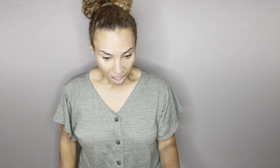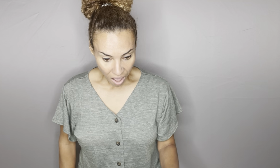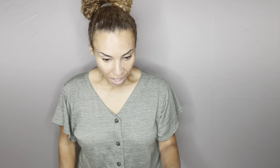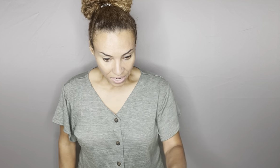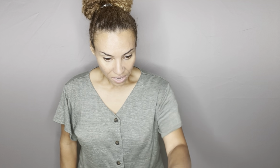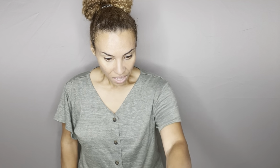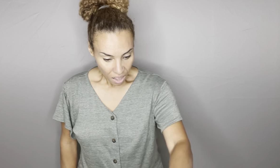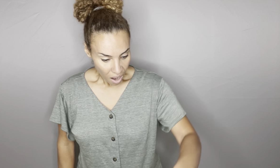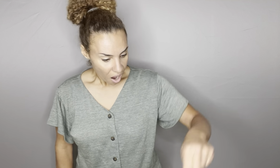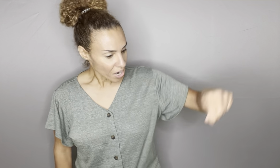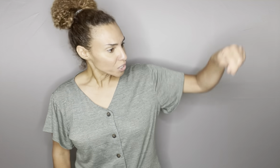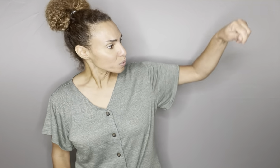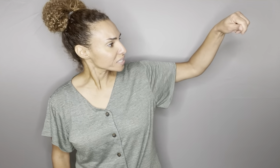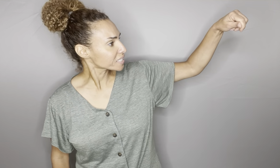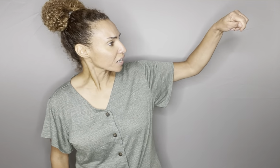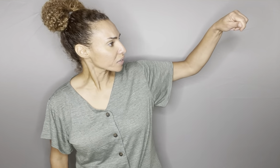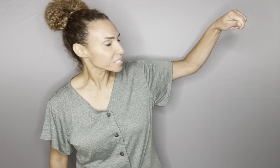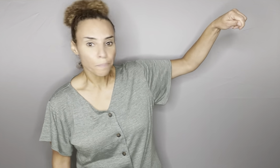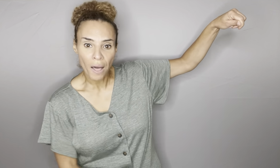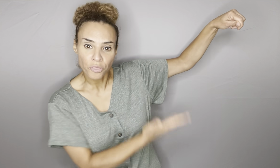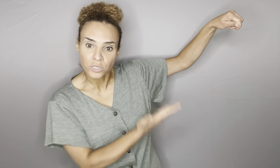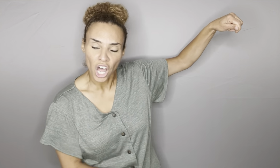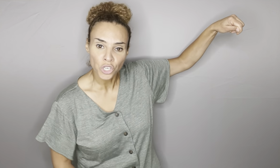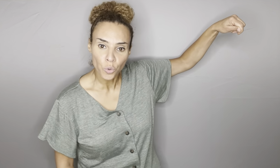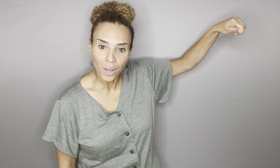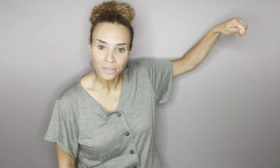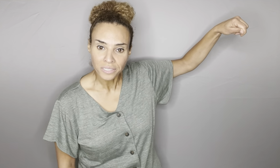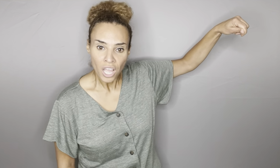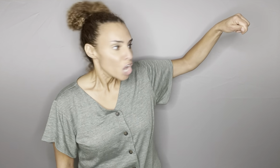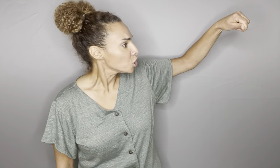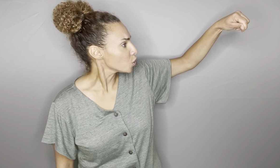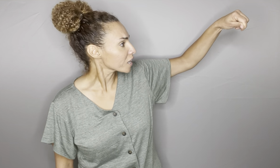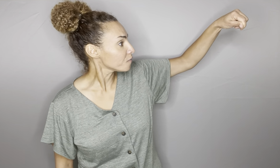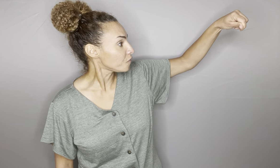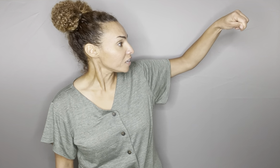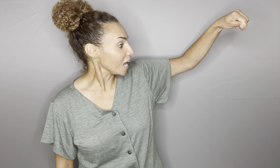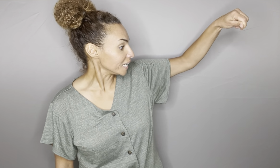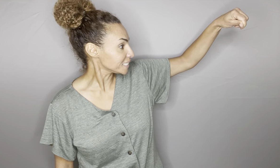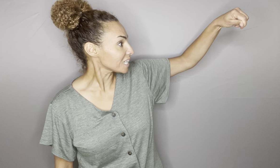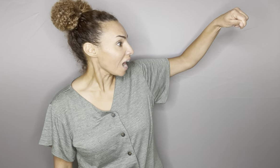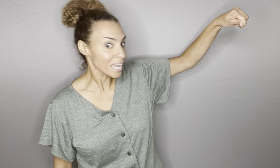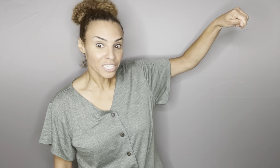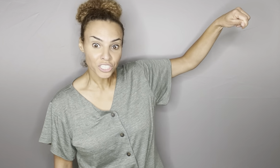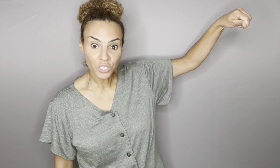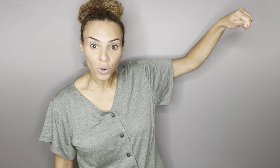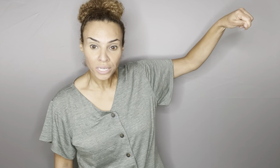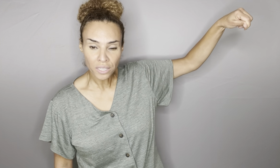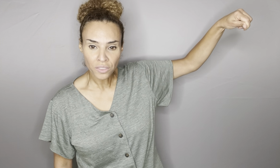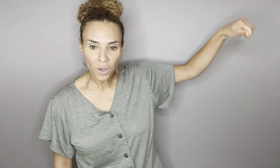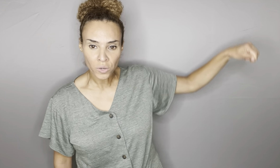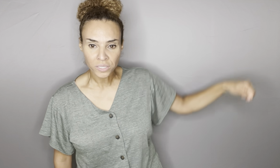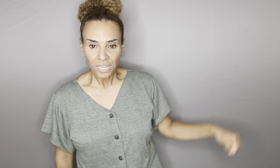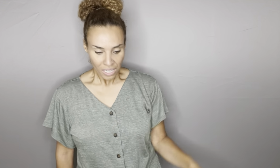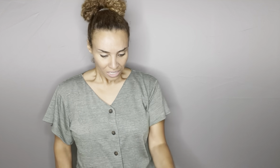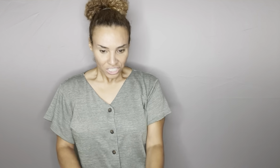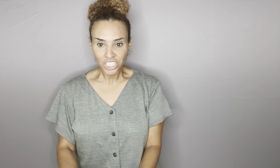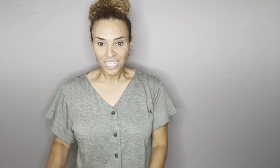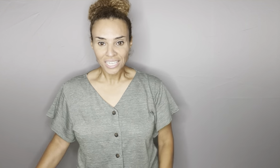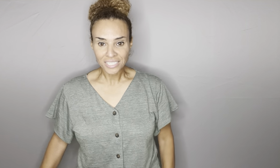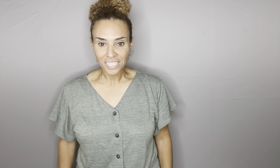God are you serious about those underwears you can fit a dinosaur in those Jesus